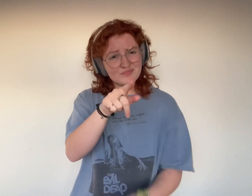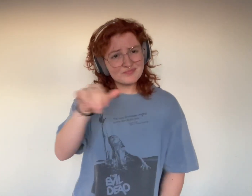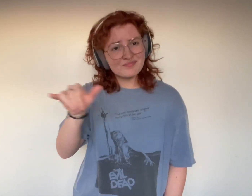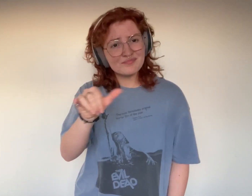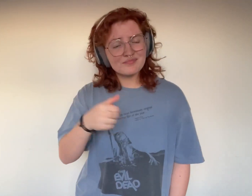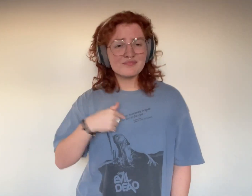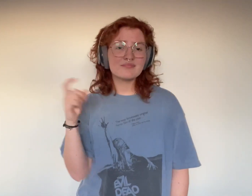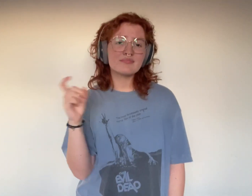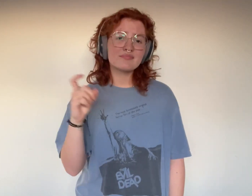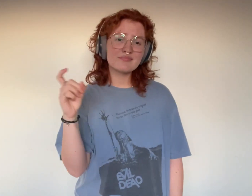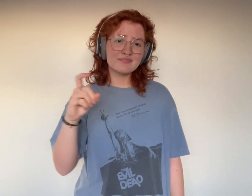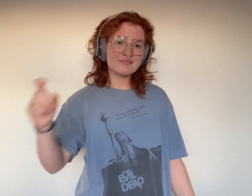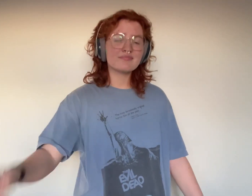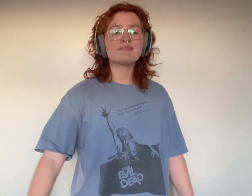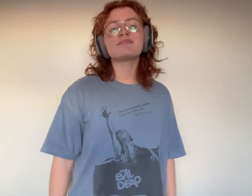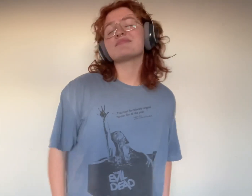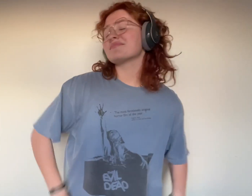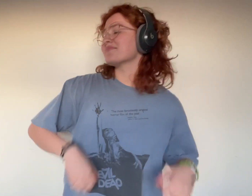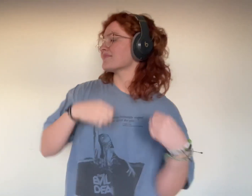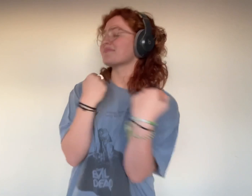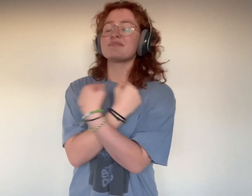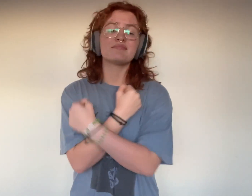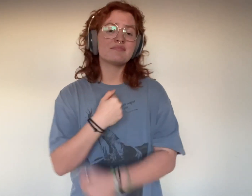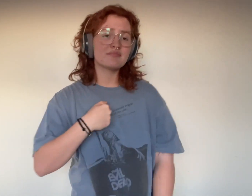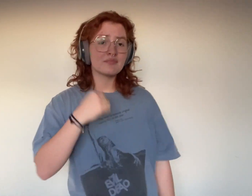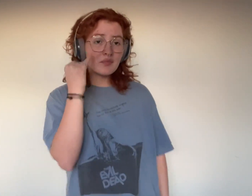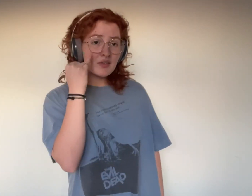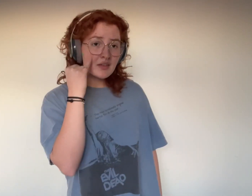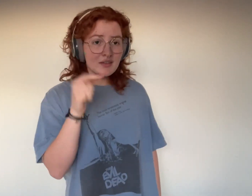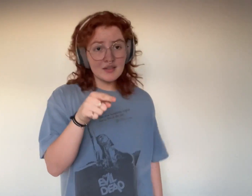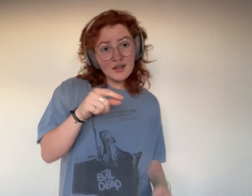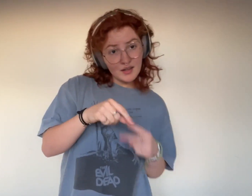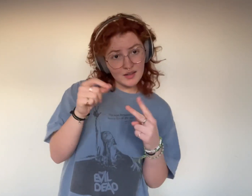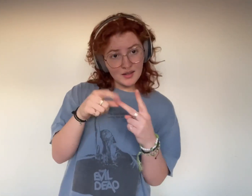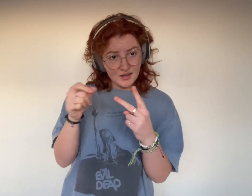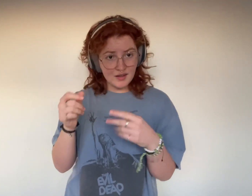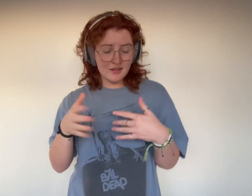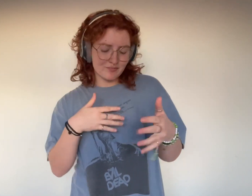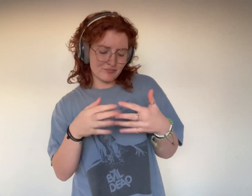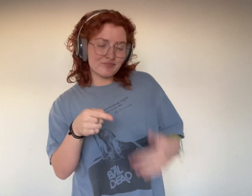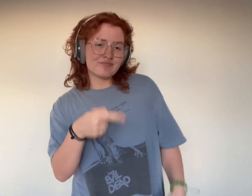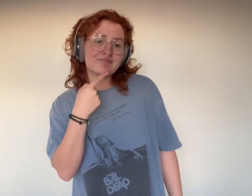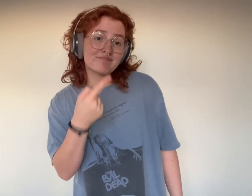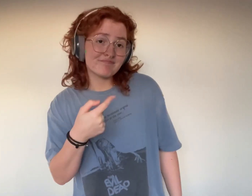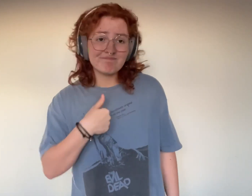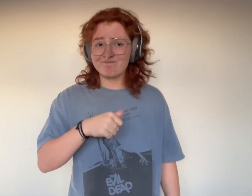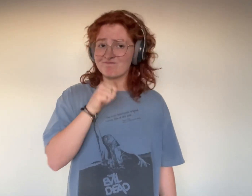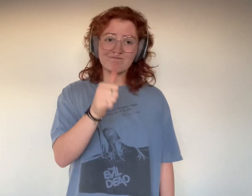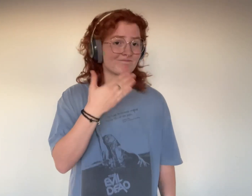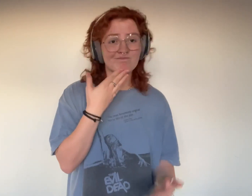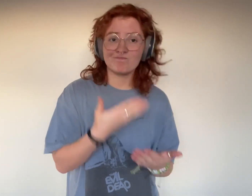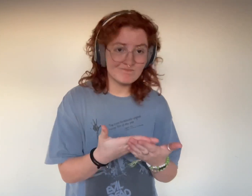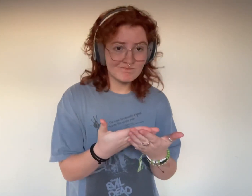I should Love me if you choose to, though you say that I'm no good